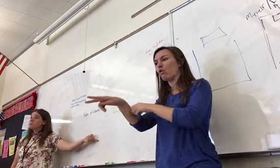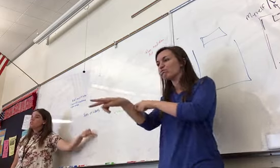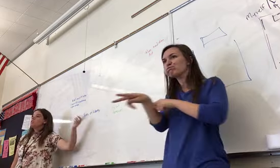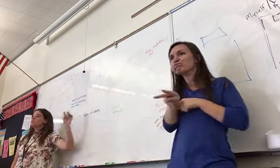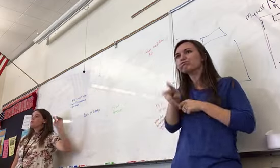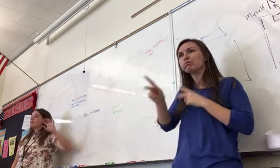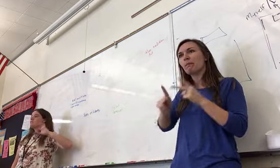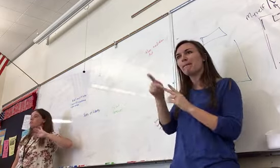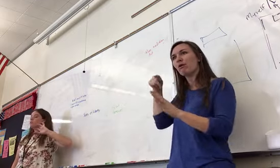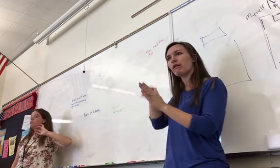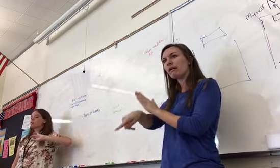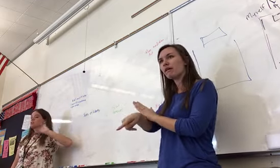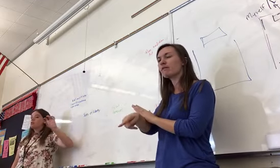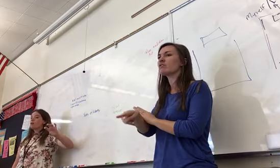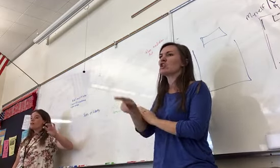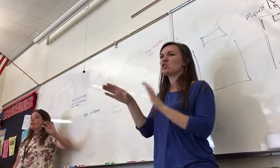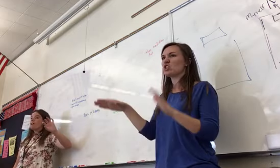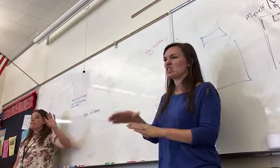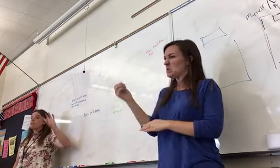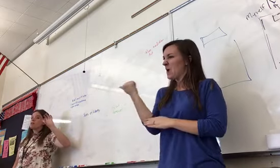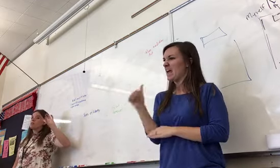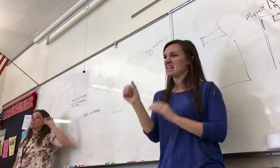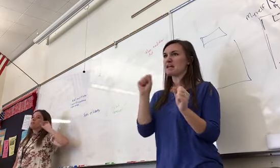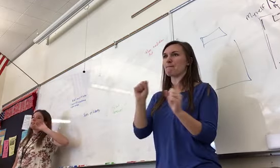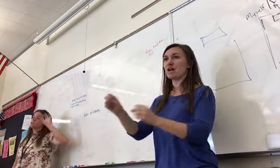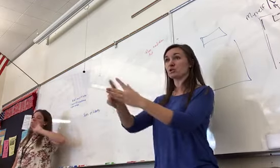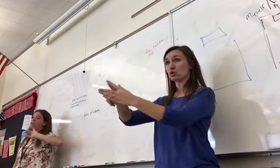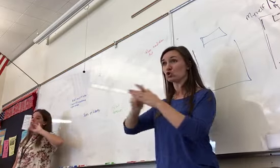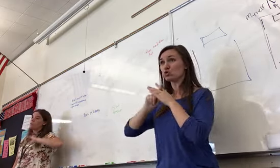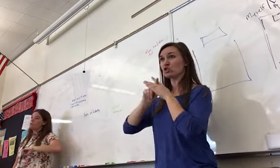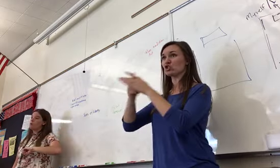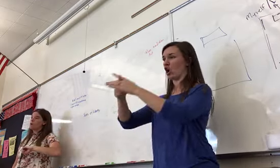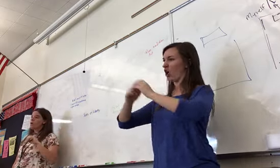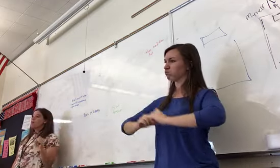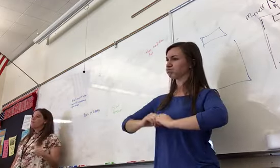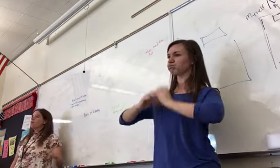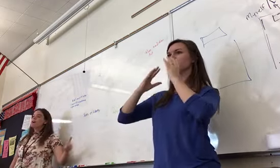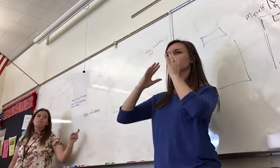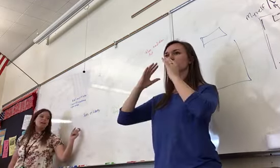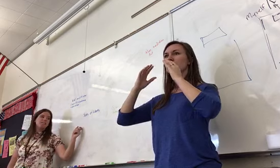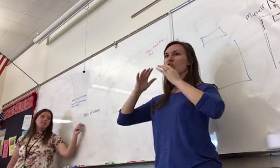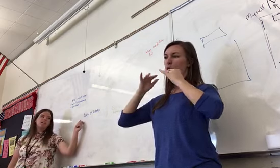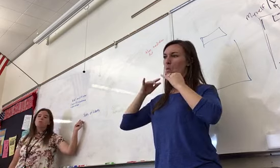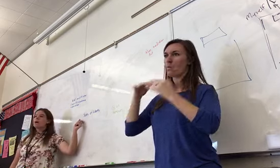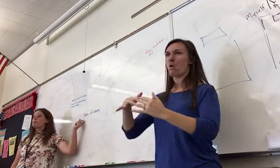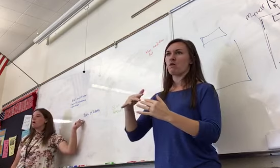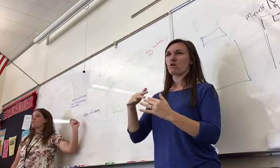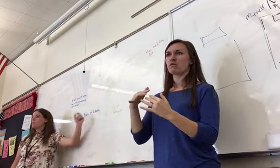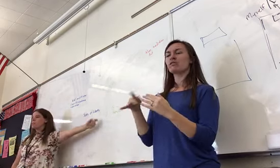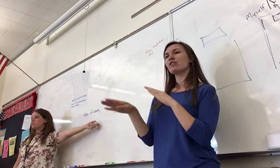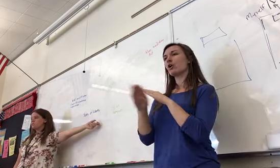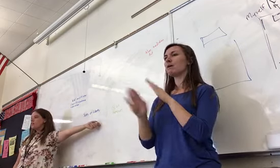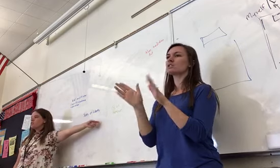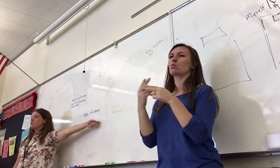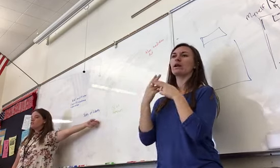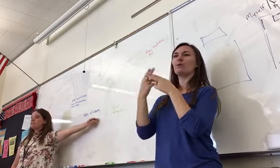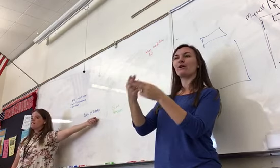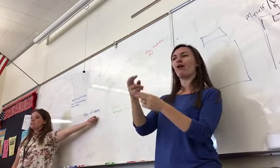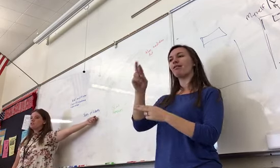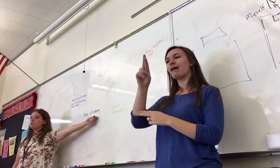to get this revolution started, and then they are going to be the major fighters of the war. They are basically what I would call the rebels. So if you've seen like the new